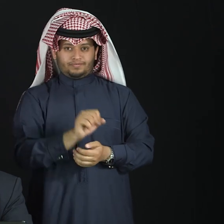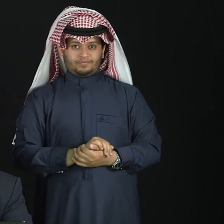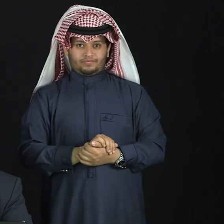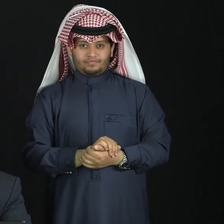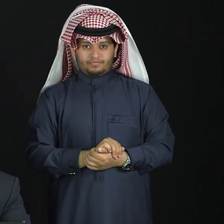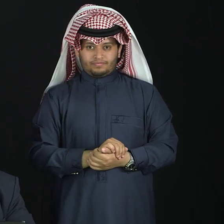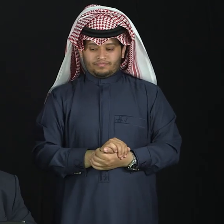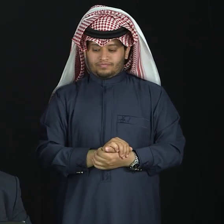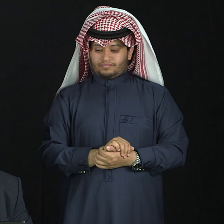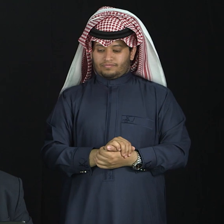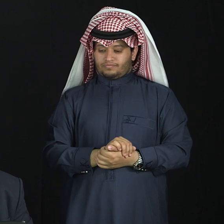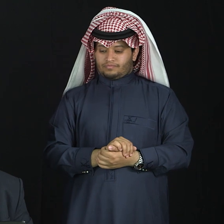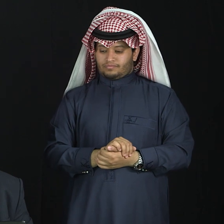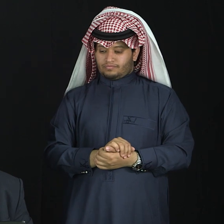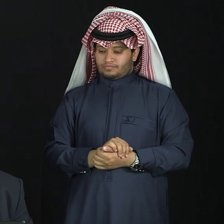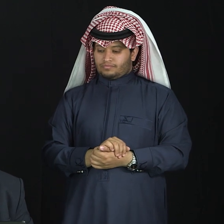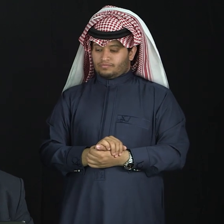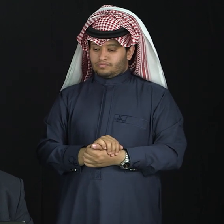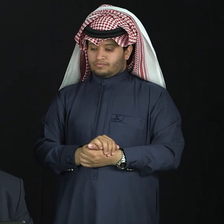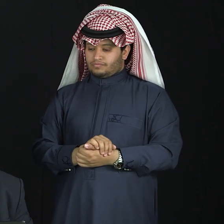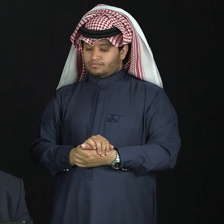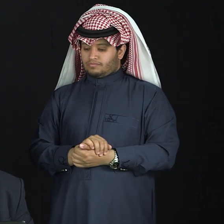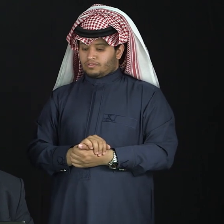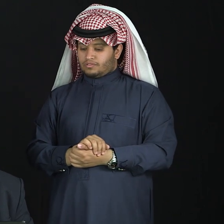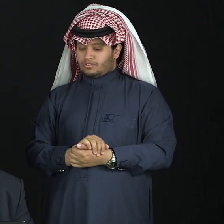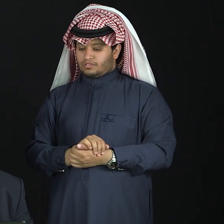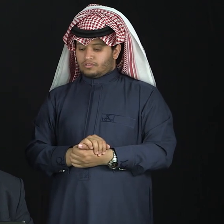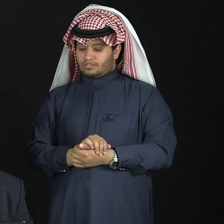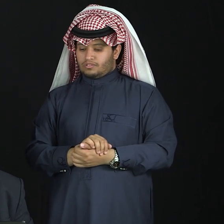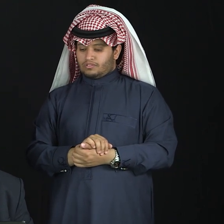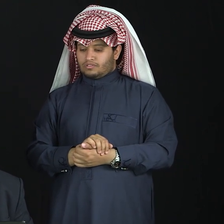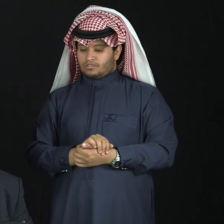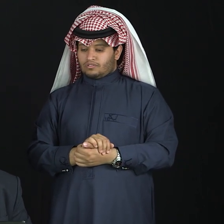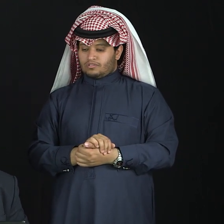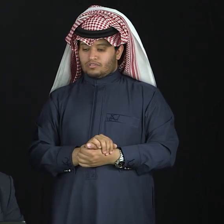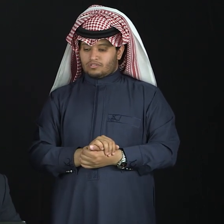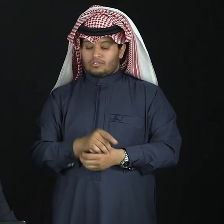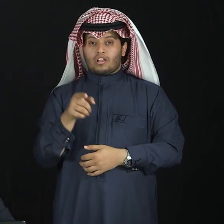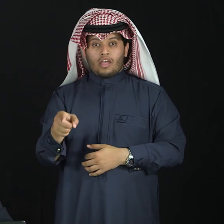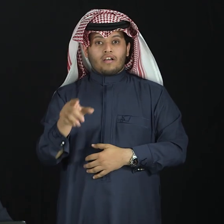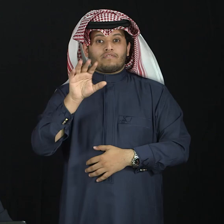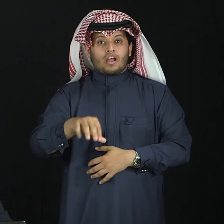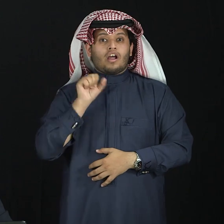The last point, we're going to have some educational games.